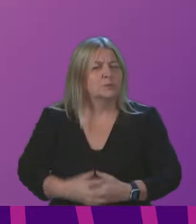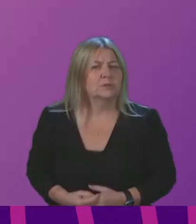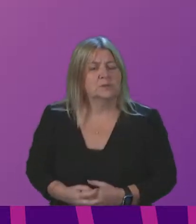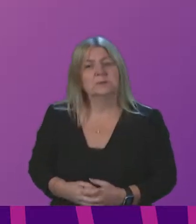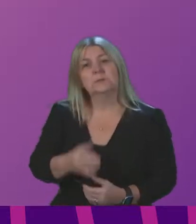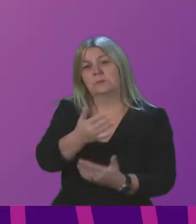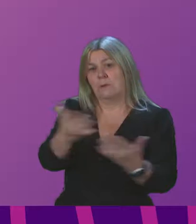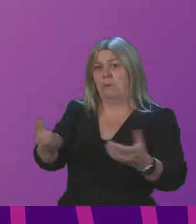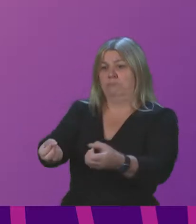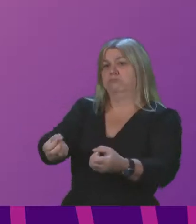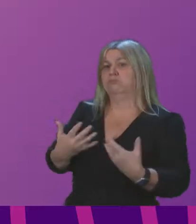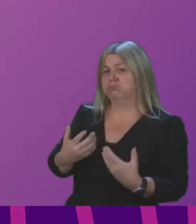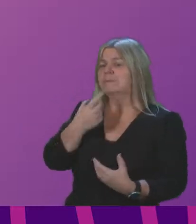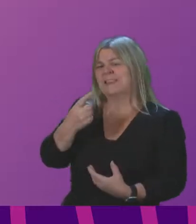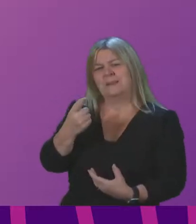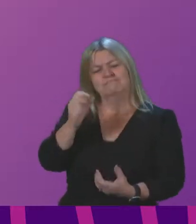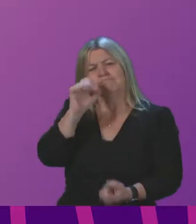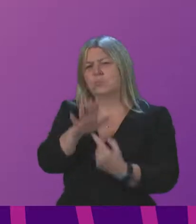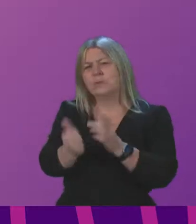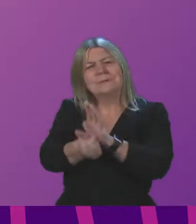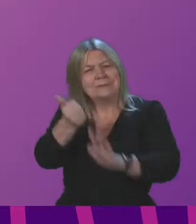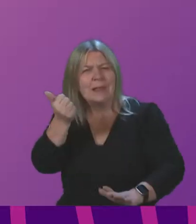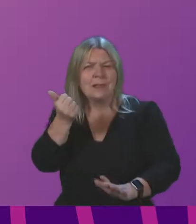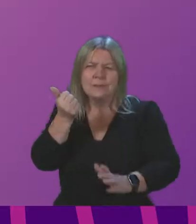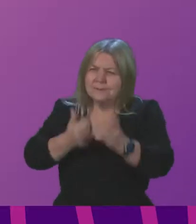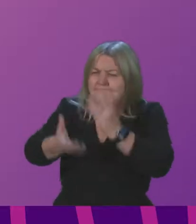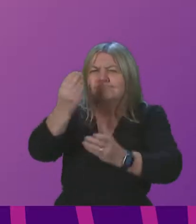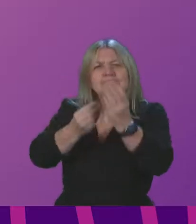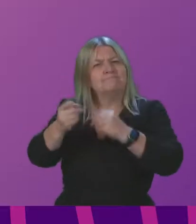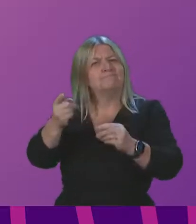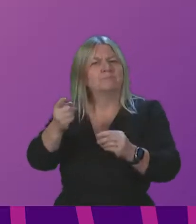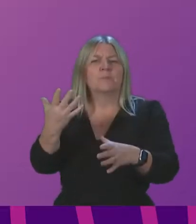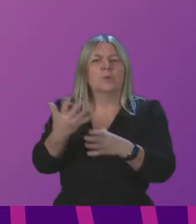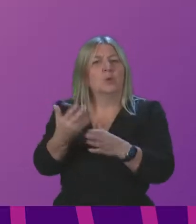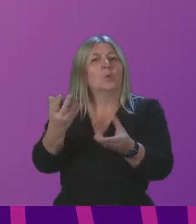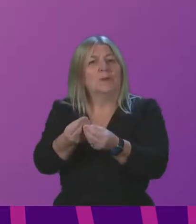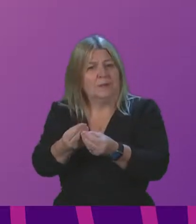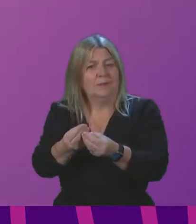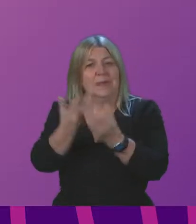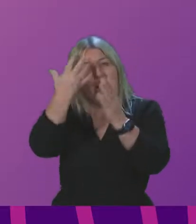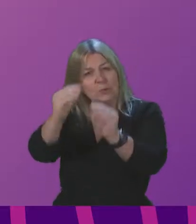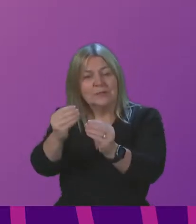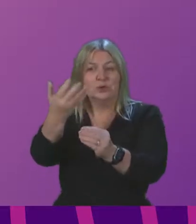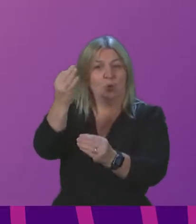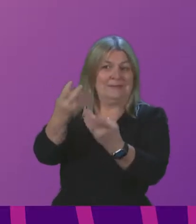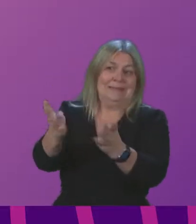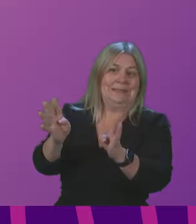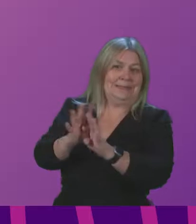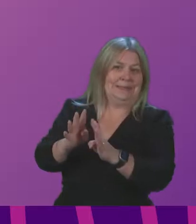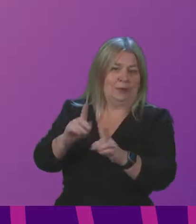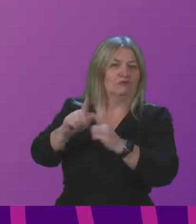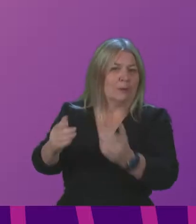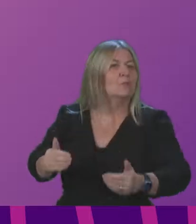weeks have emphasised the importance of skills and we will look to work with the Education Committee on taking forward this agenda. There were